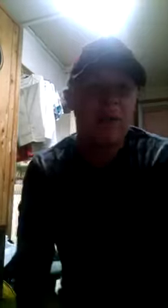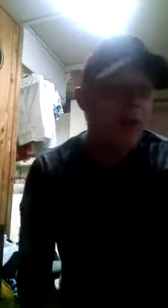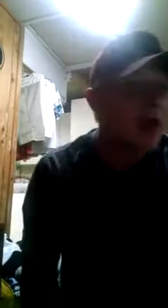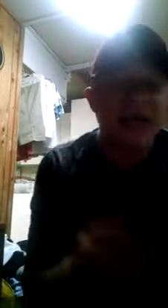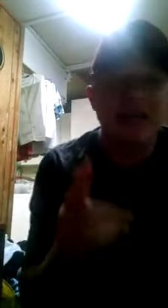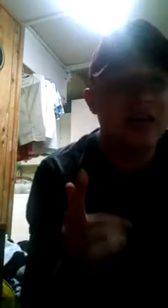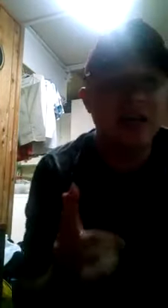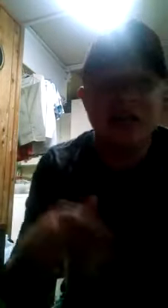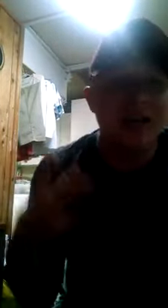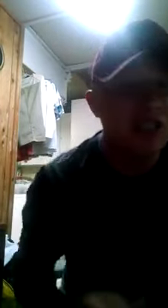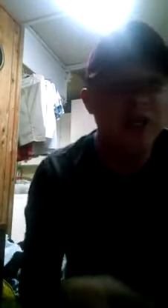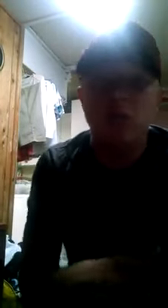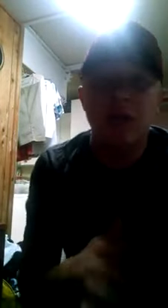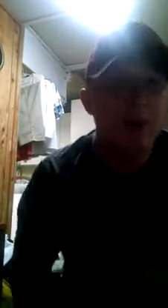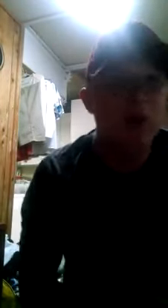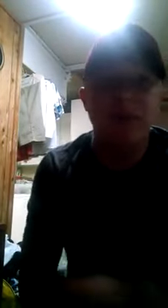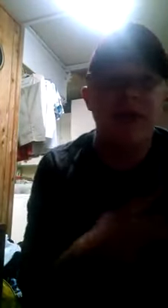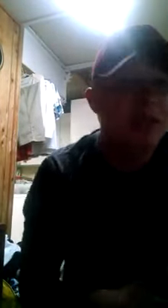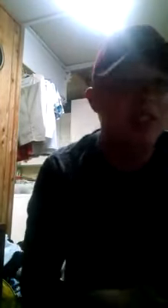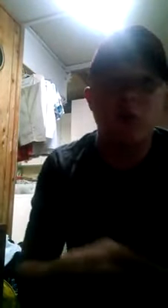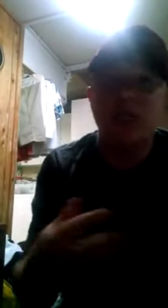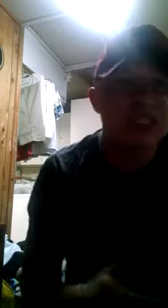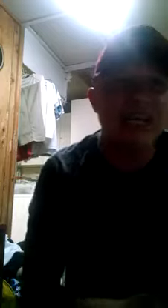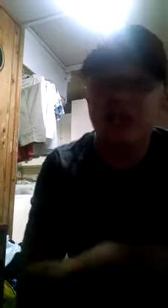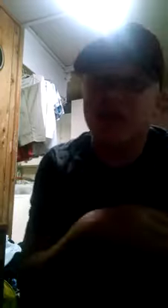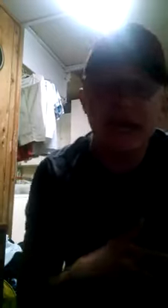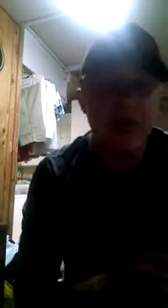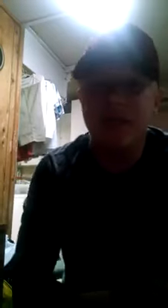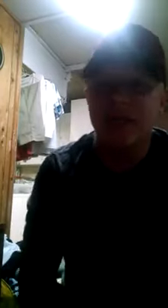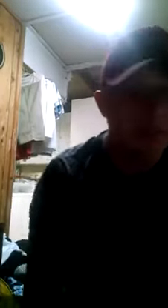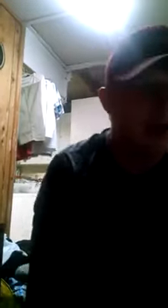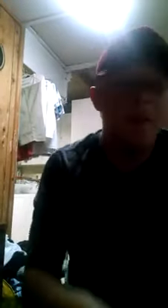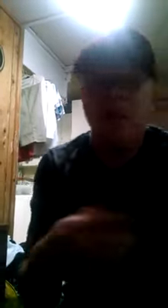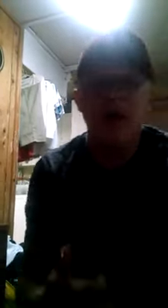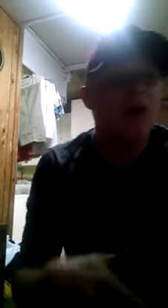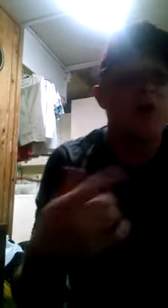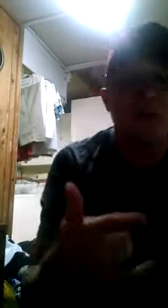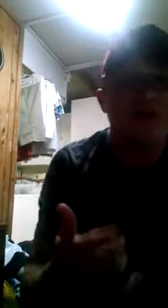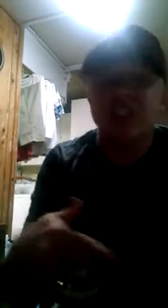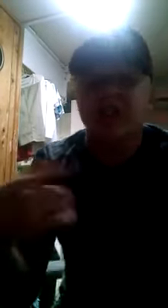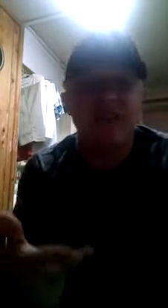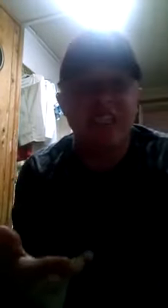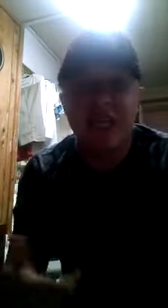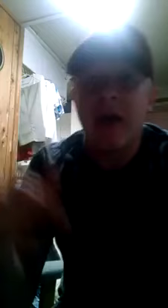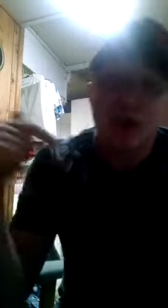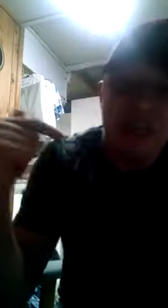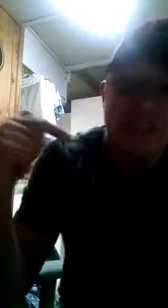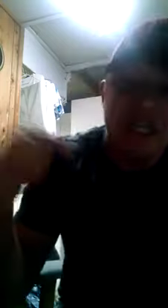And a sucker talking shit, with a bone to pick Mess is quick, cause not another hit or miss What's perfection if I sin? But if I